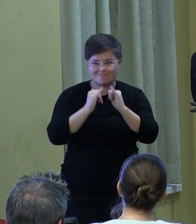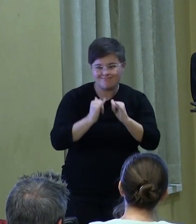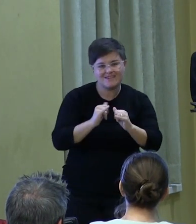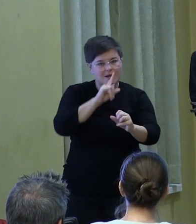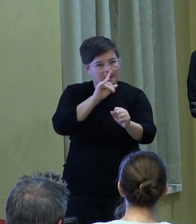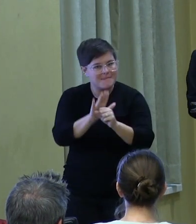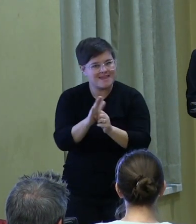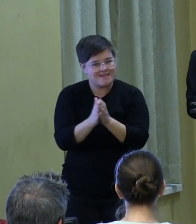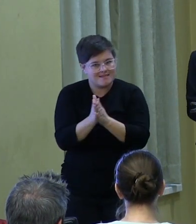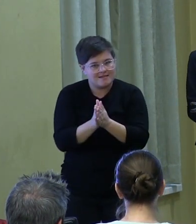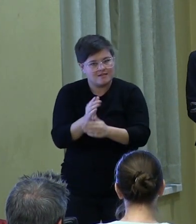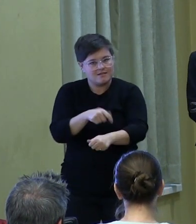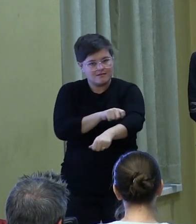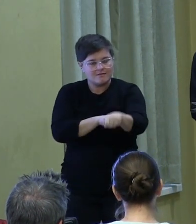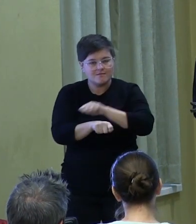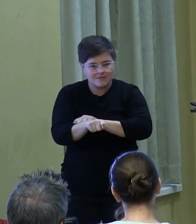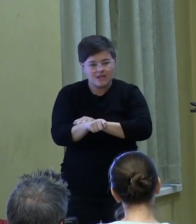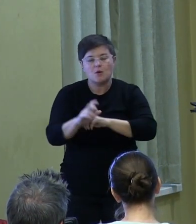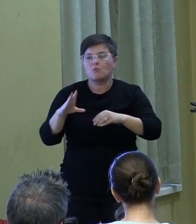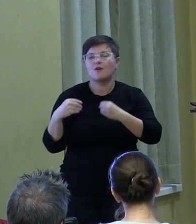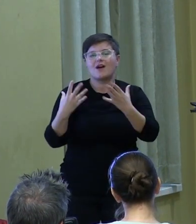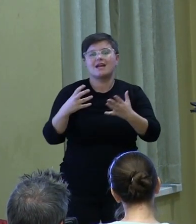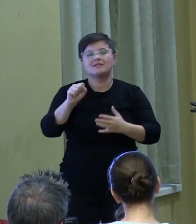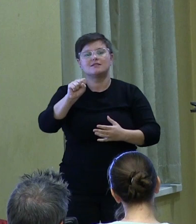substance and direction.